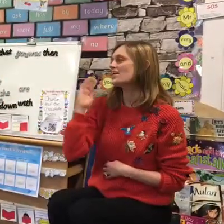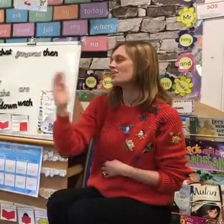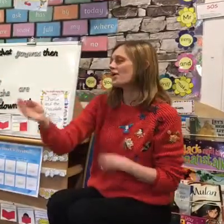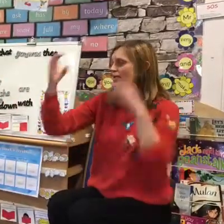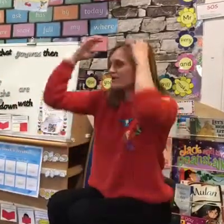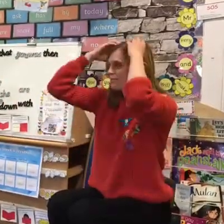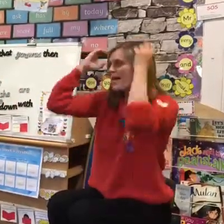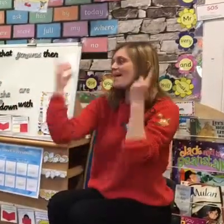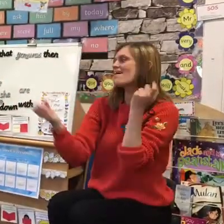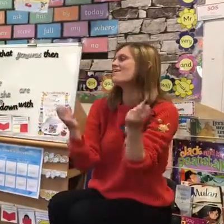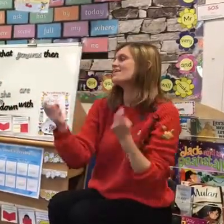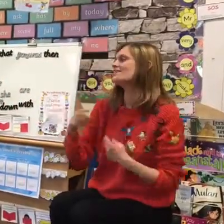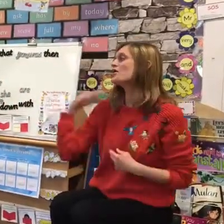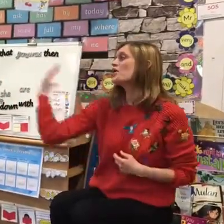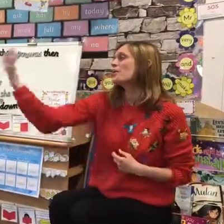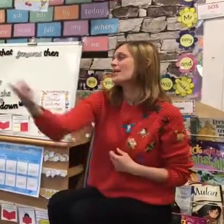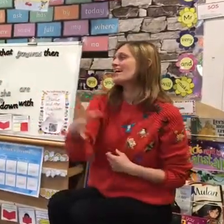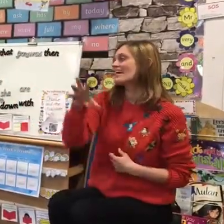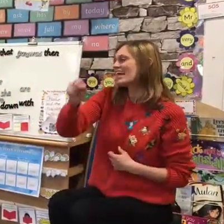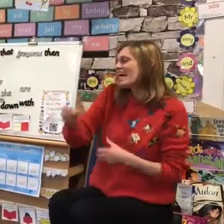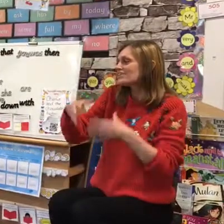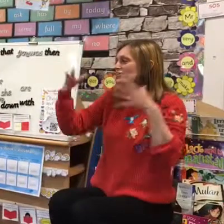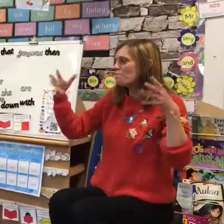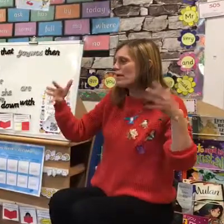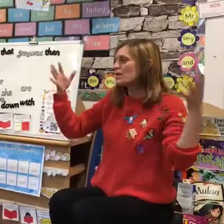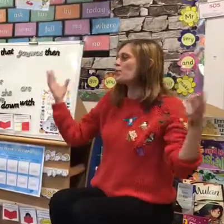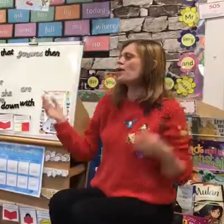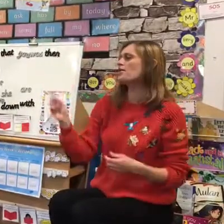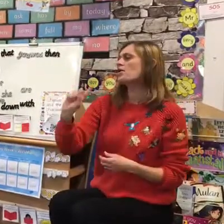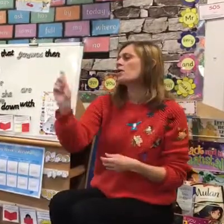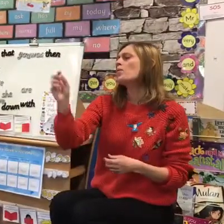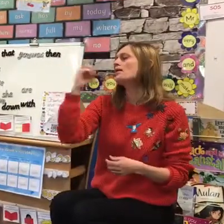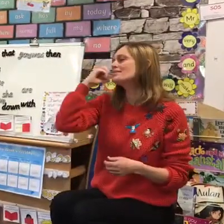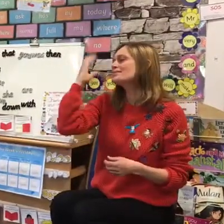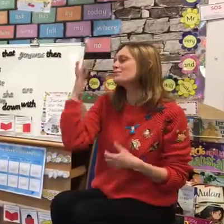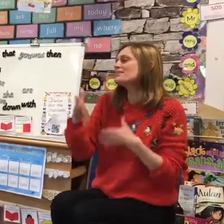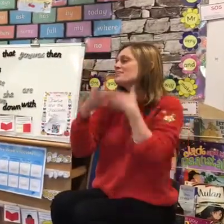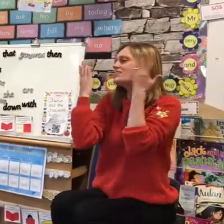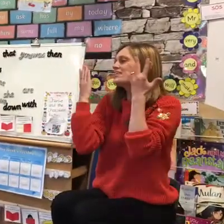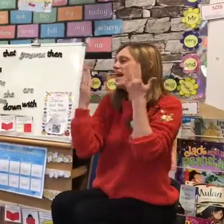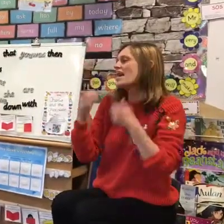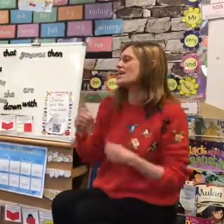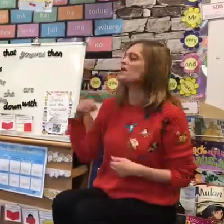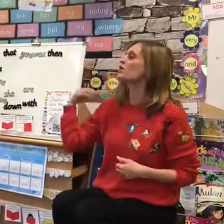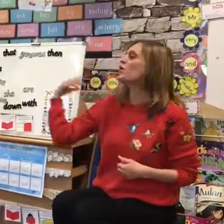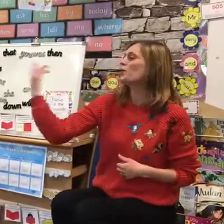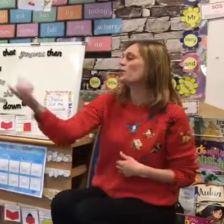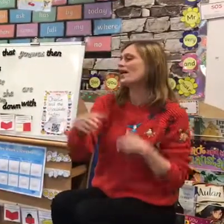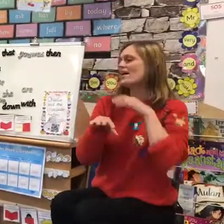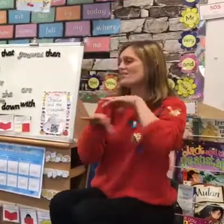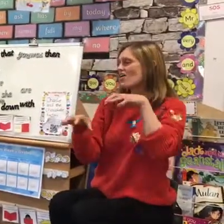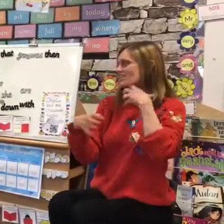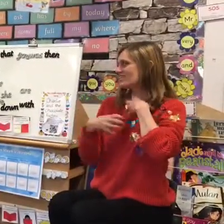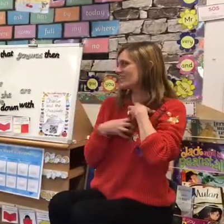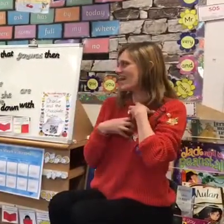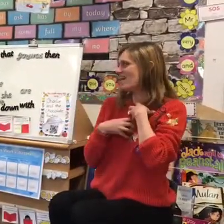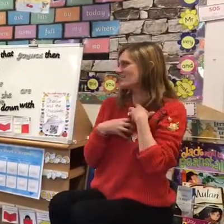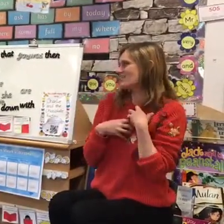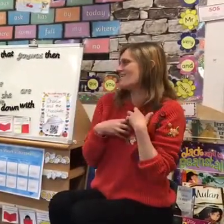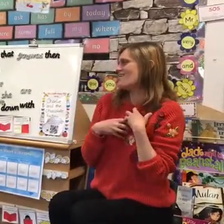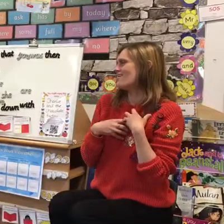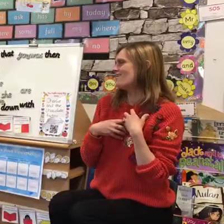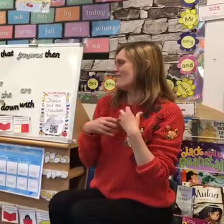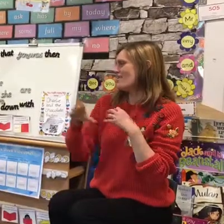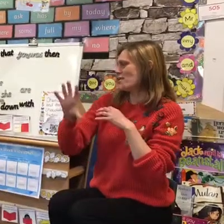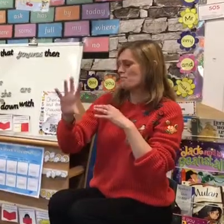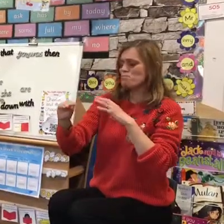We're going on a bear hunt. We're going to catch a big one. What a beautiful day. We're not scared.